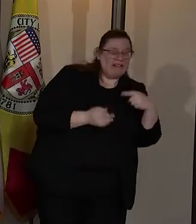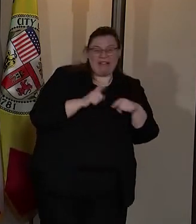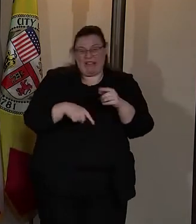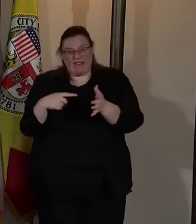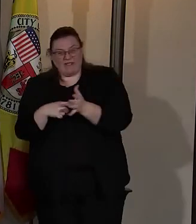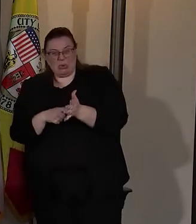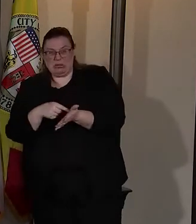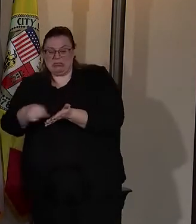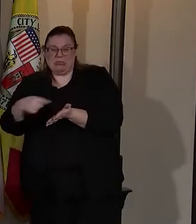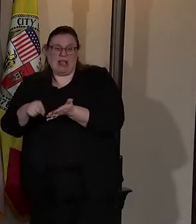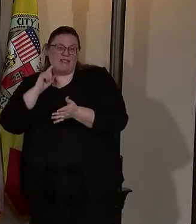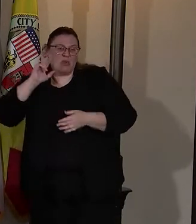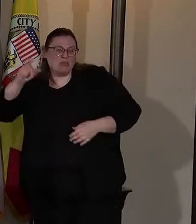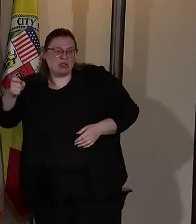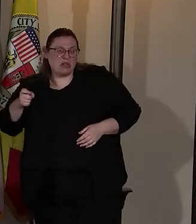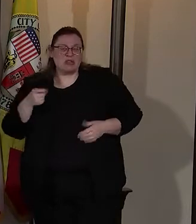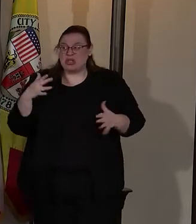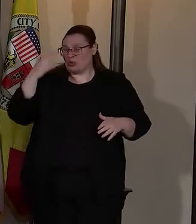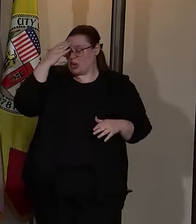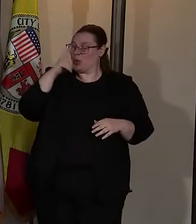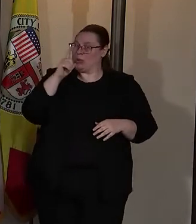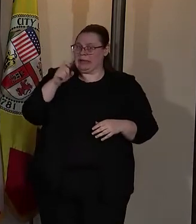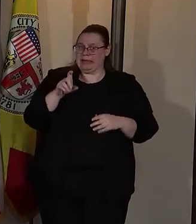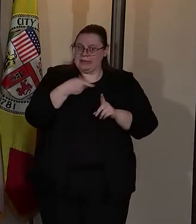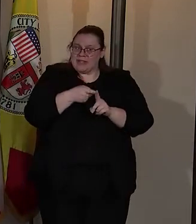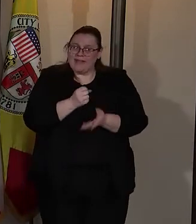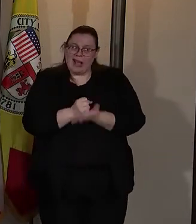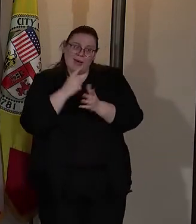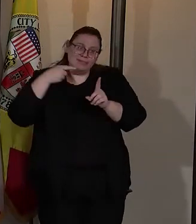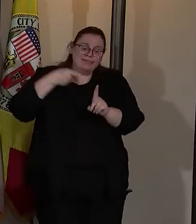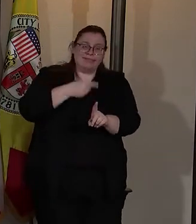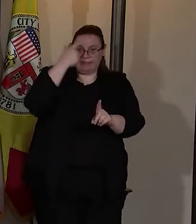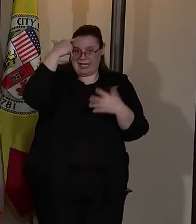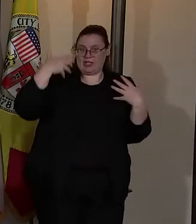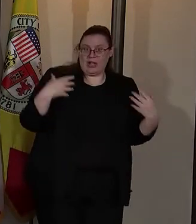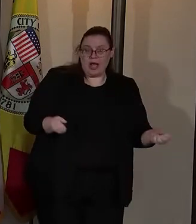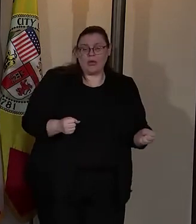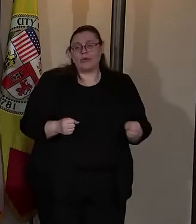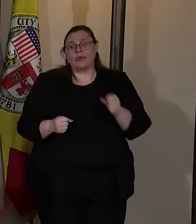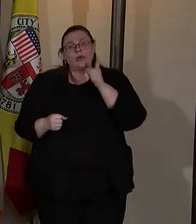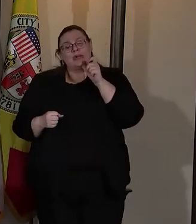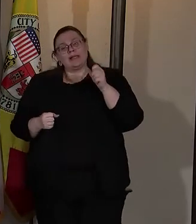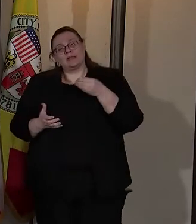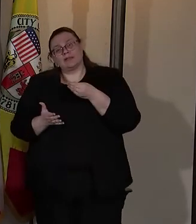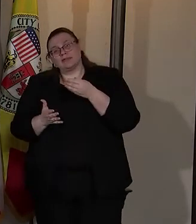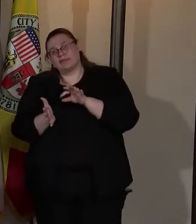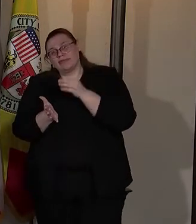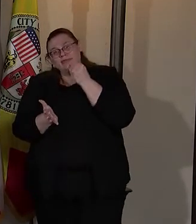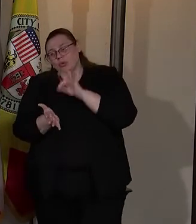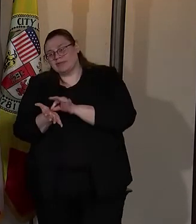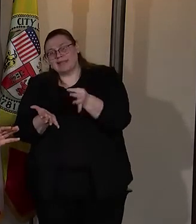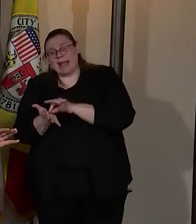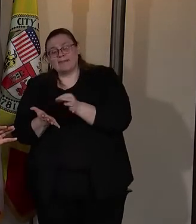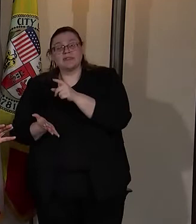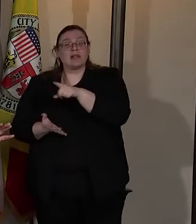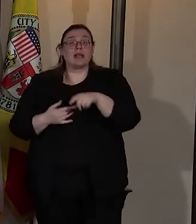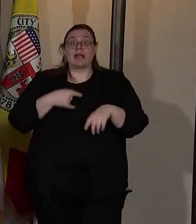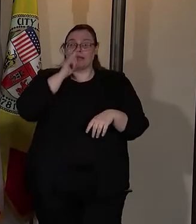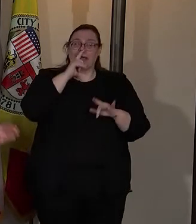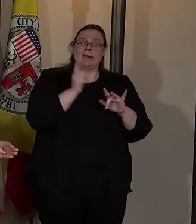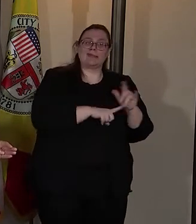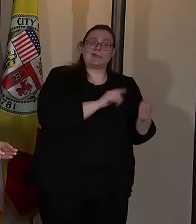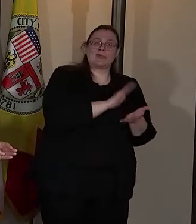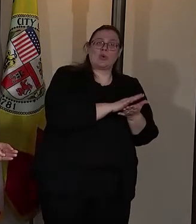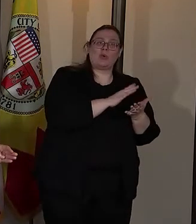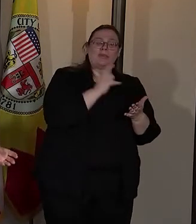prescription. You know who needs mental health help. You know who needs food stamps. You know the kid that was skipping school because